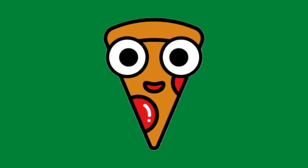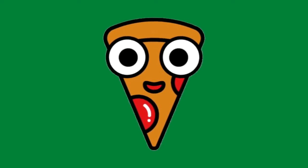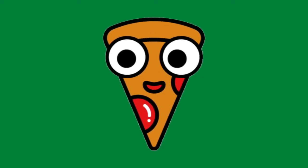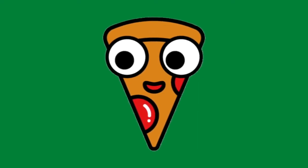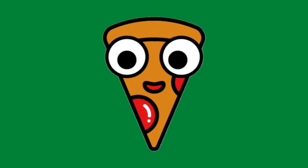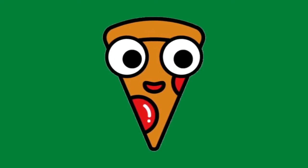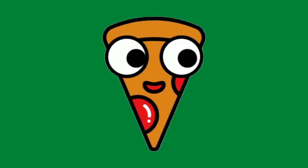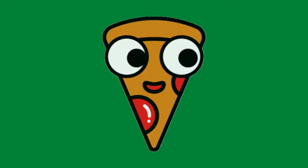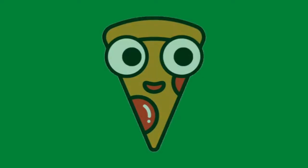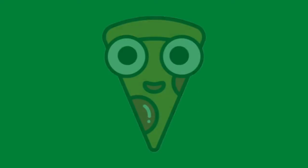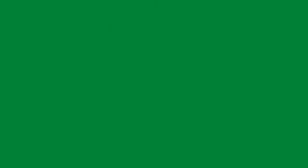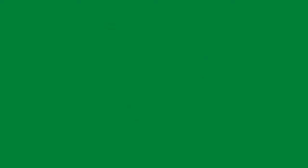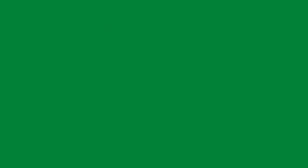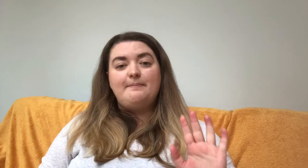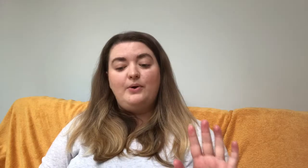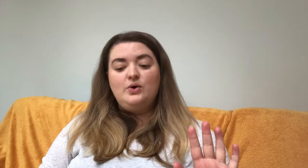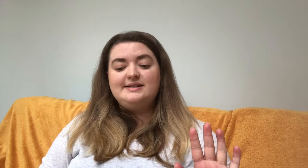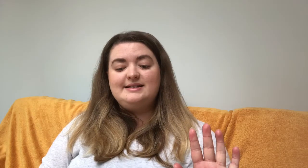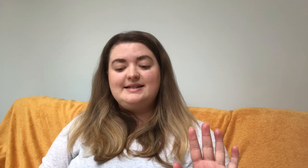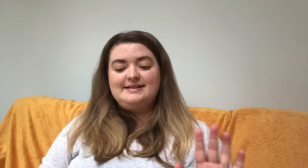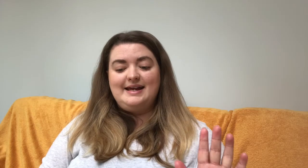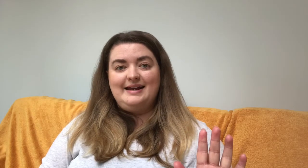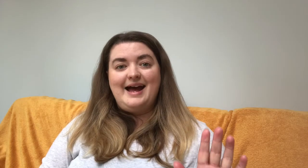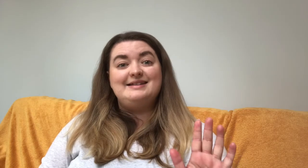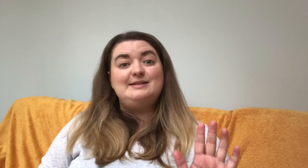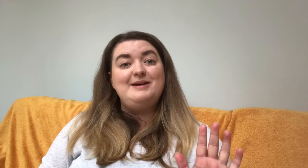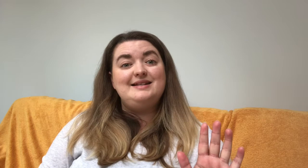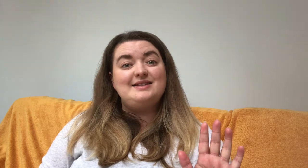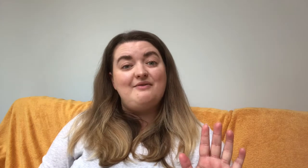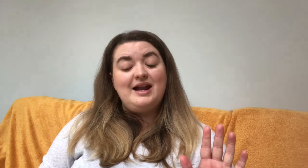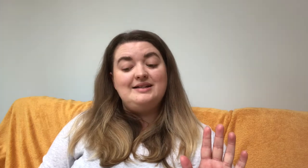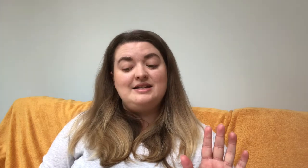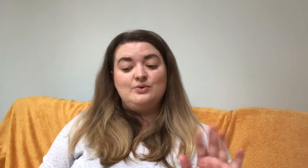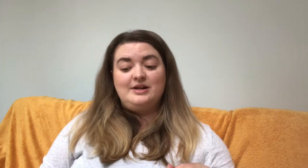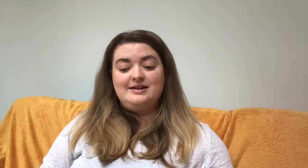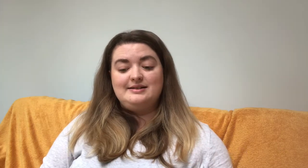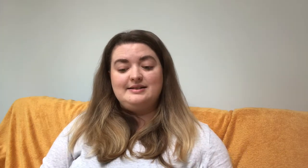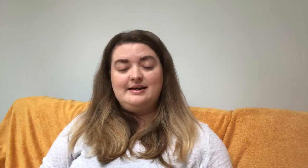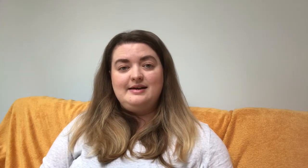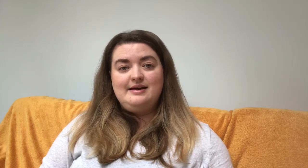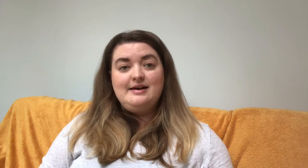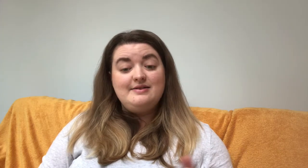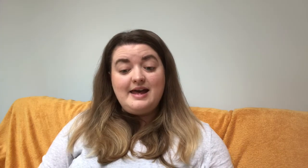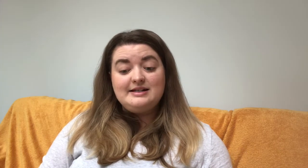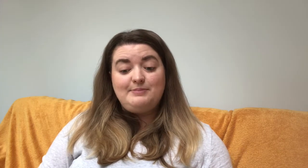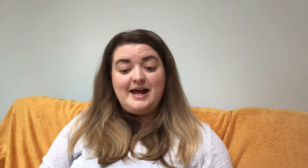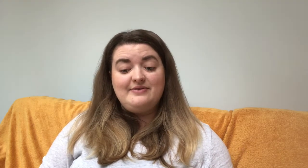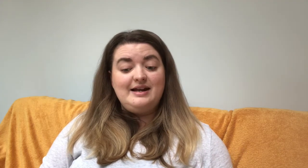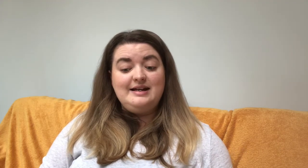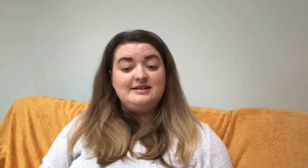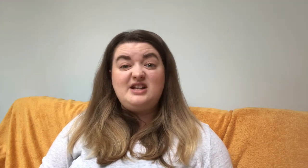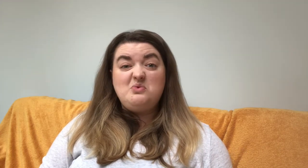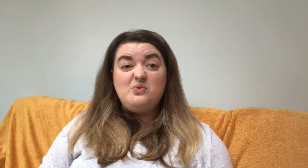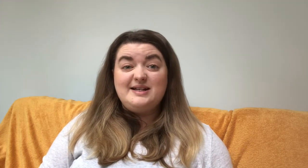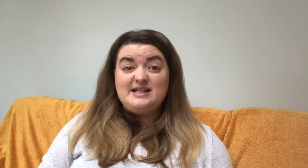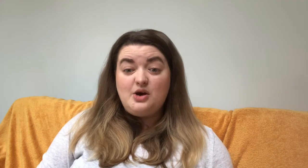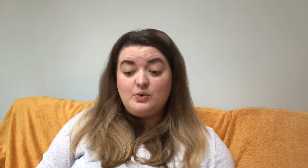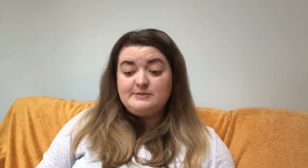air. The pizza pauses the scene and speaks directly to the audience. They explain that leaders don't always know what's